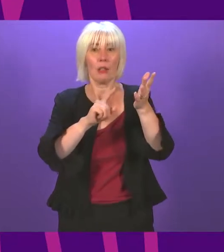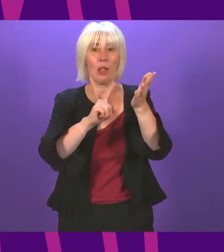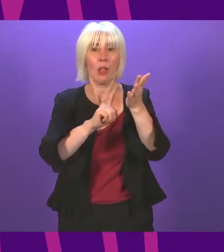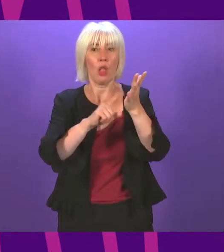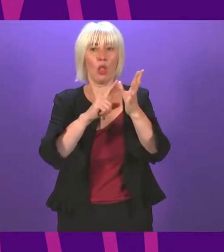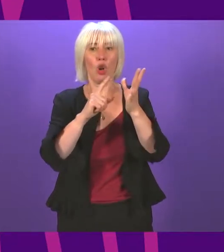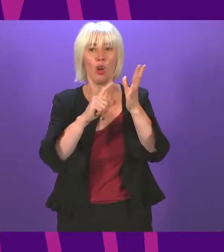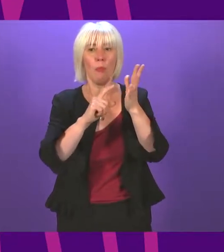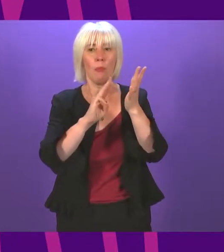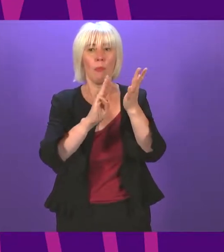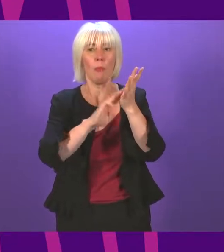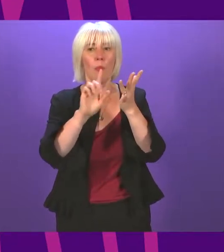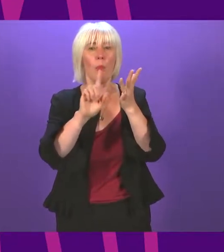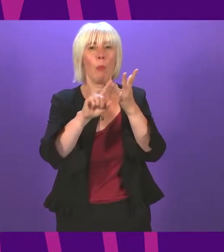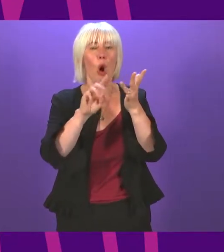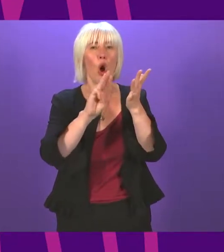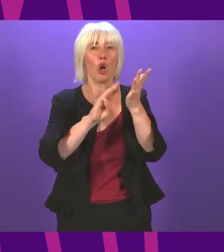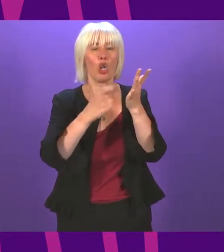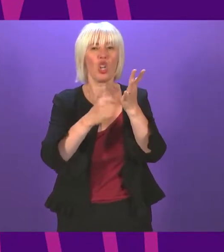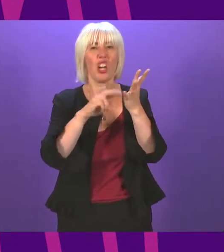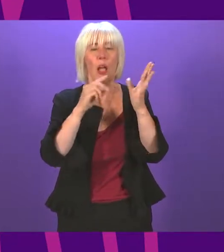speech here. Thank you.